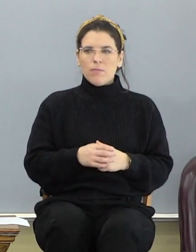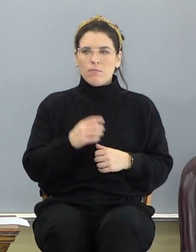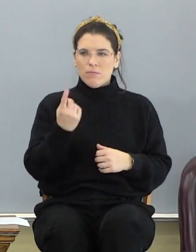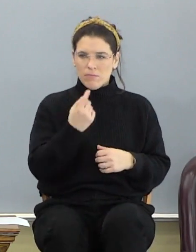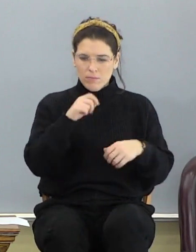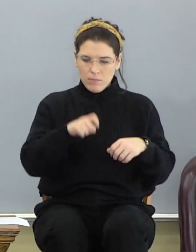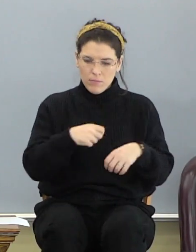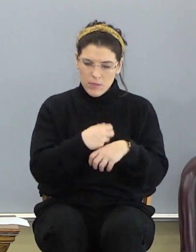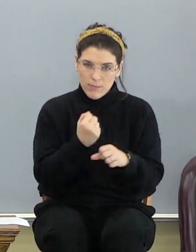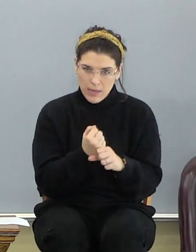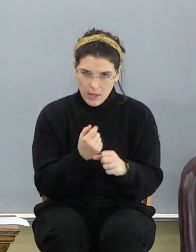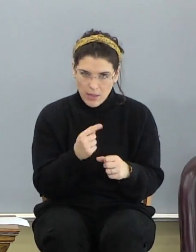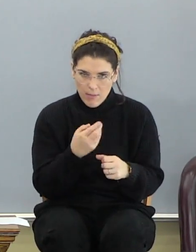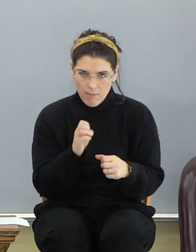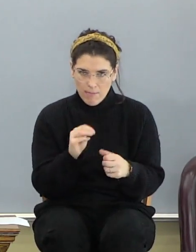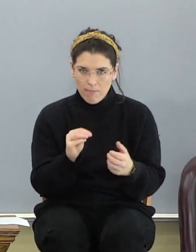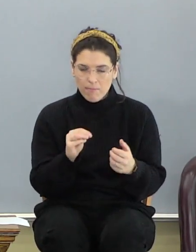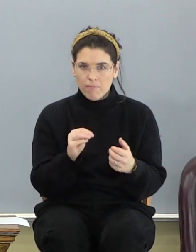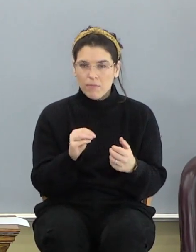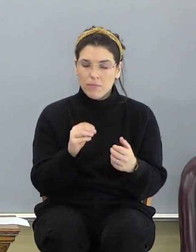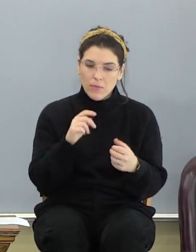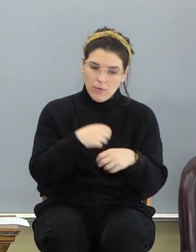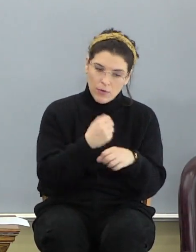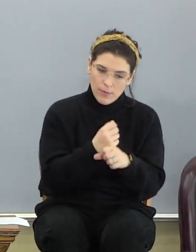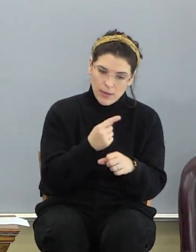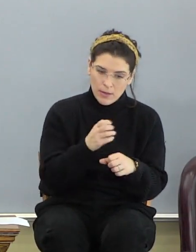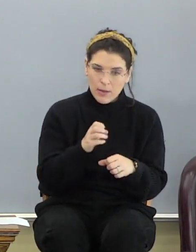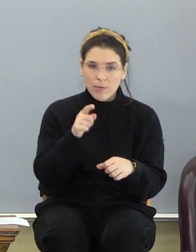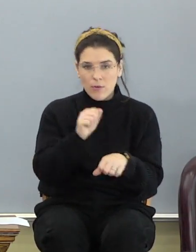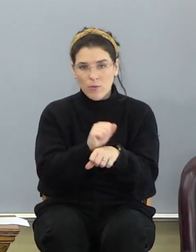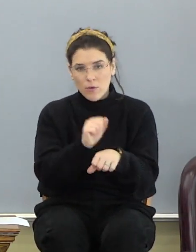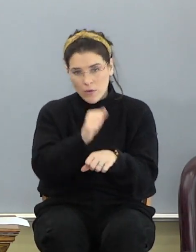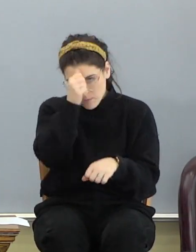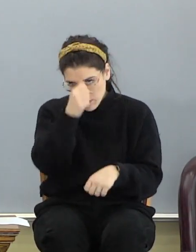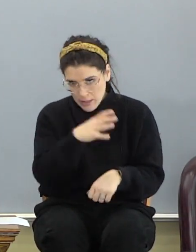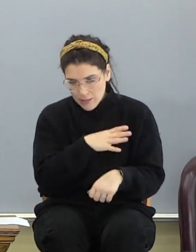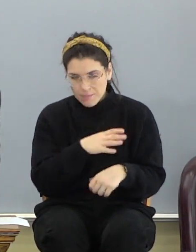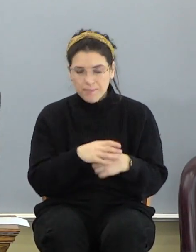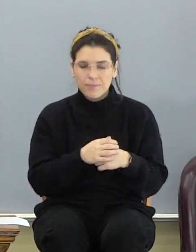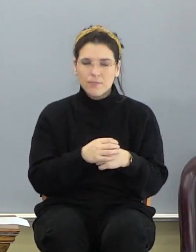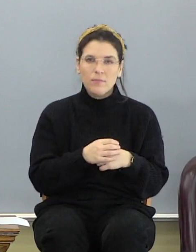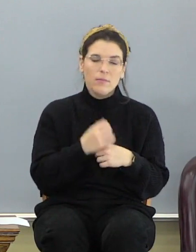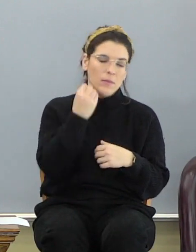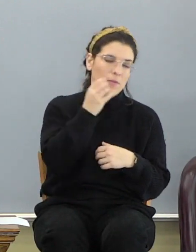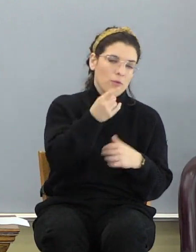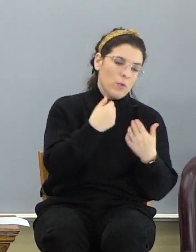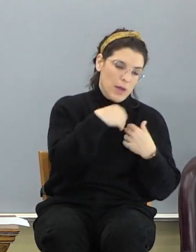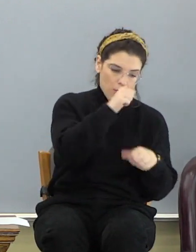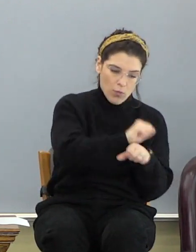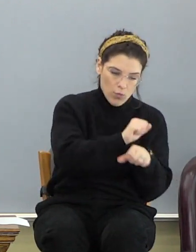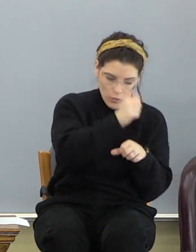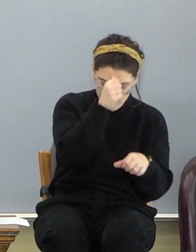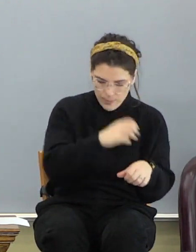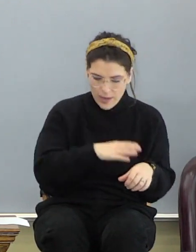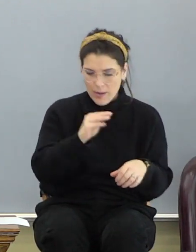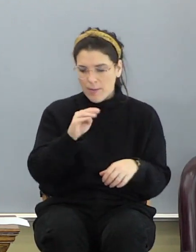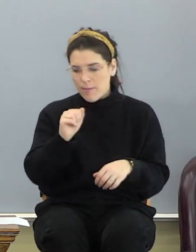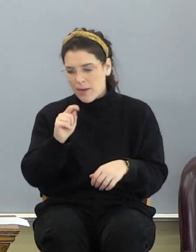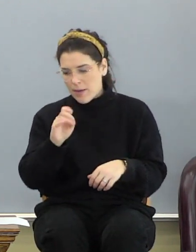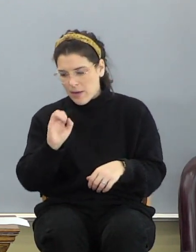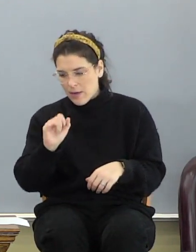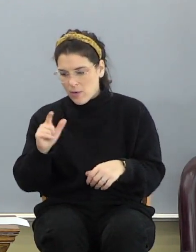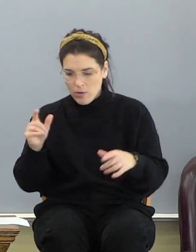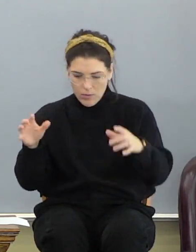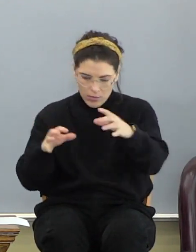Somebody had to make them. If you had to make them, you had to have workmen. If you had workmen, you had to have material. Somebody had to get the